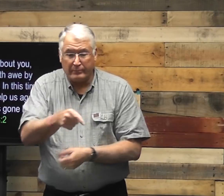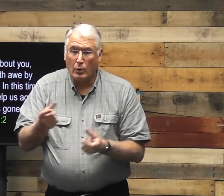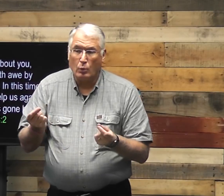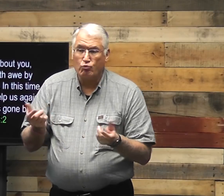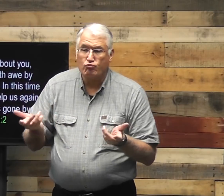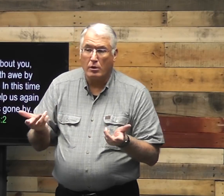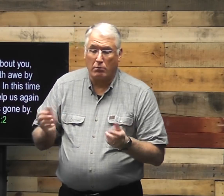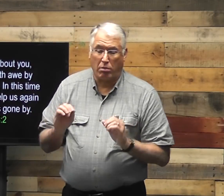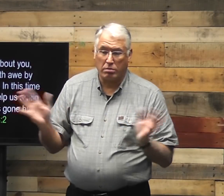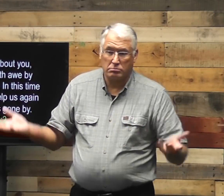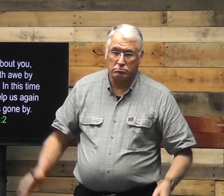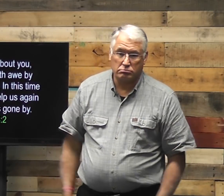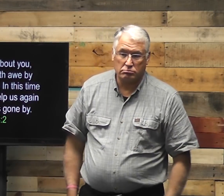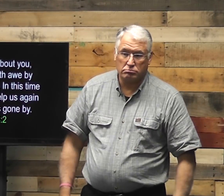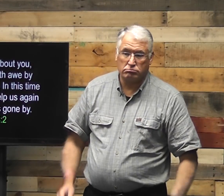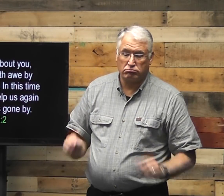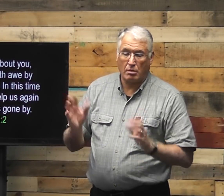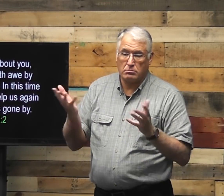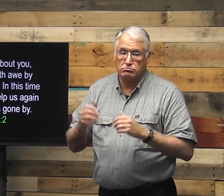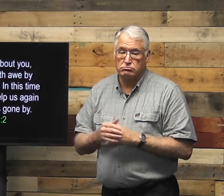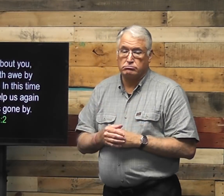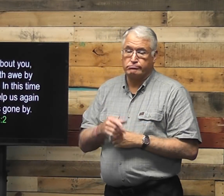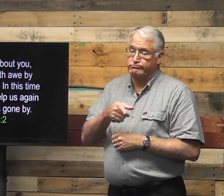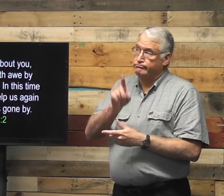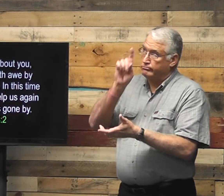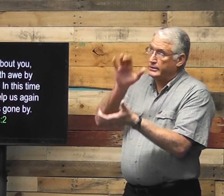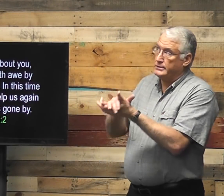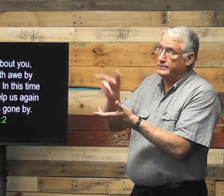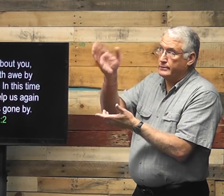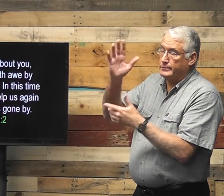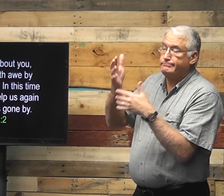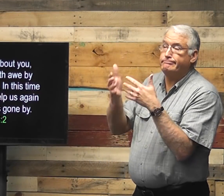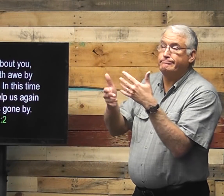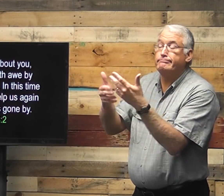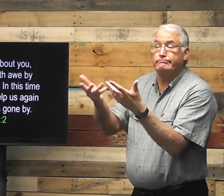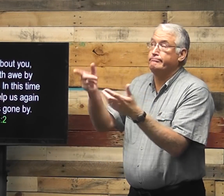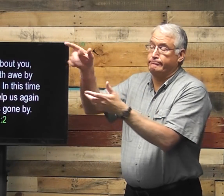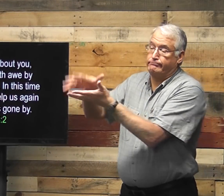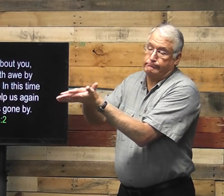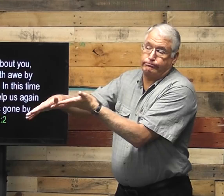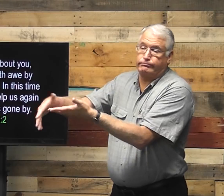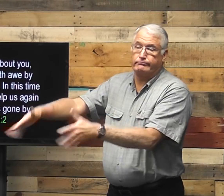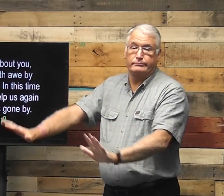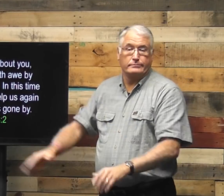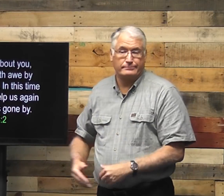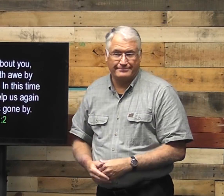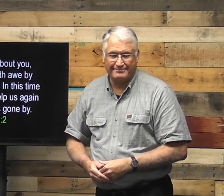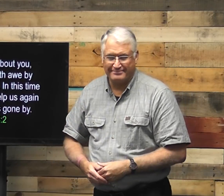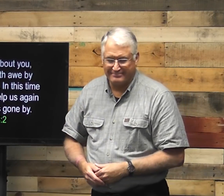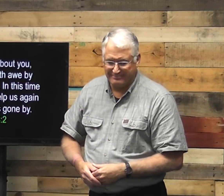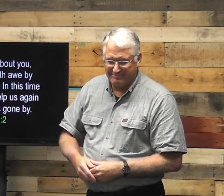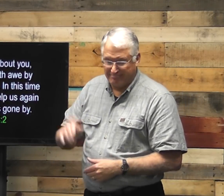What did they do? They did absolutely nothing. He believed and God destroyed.